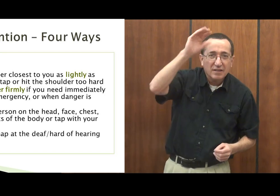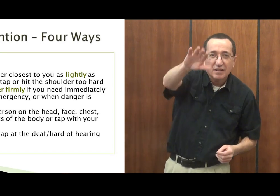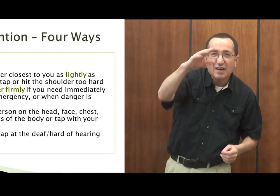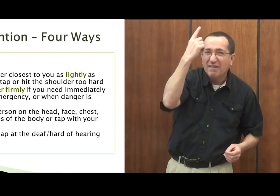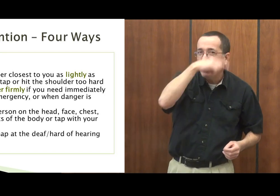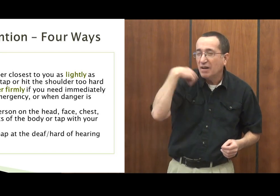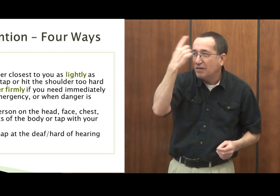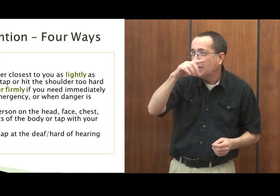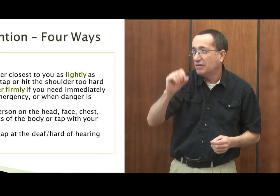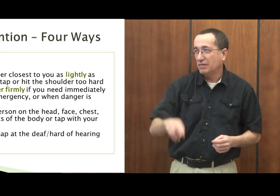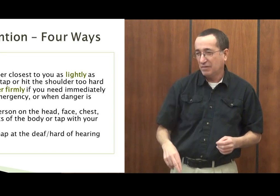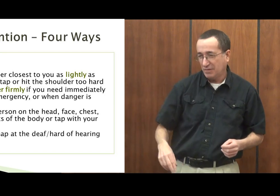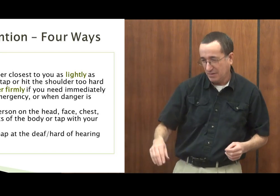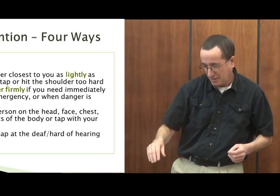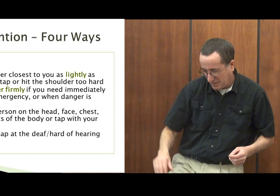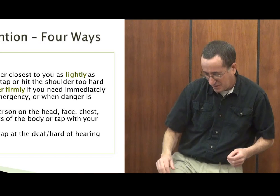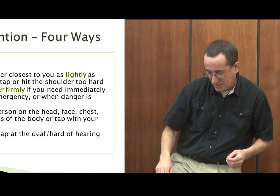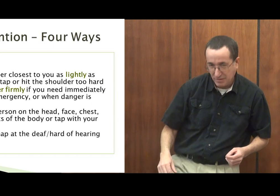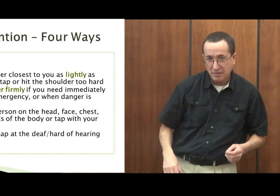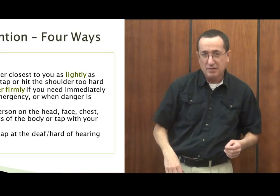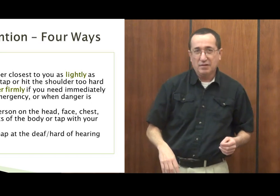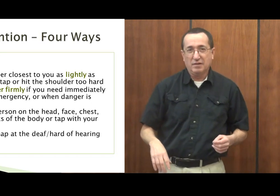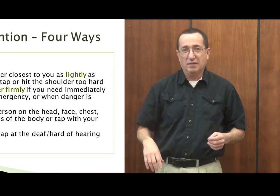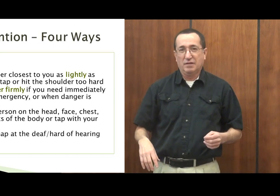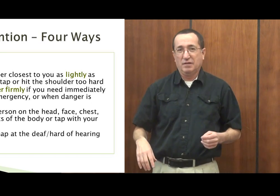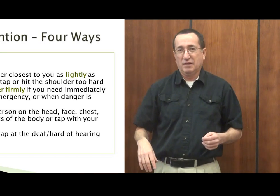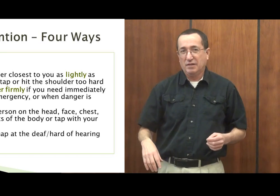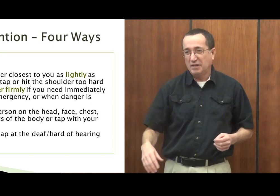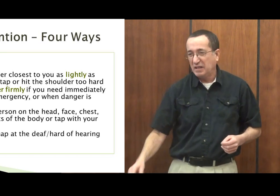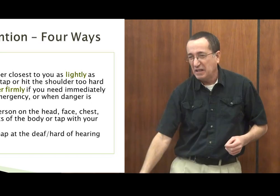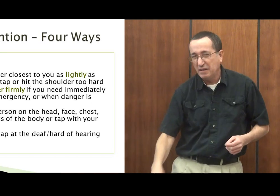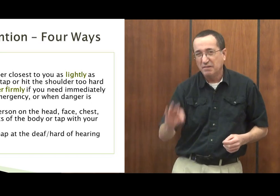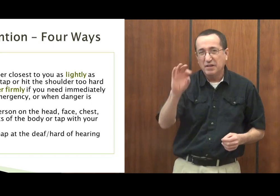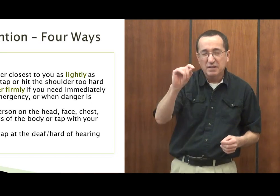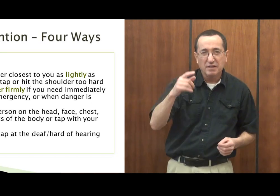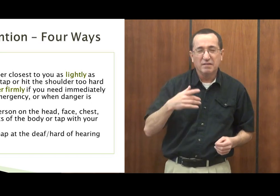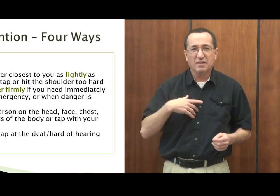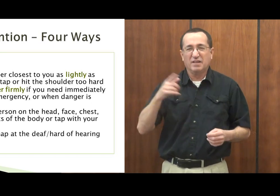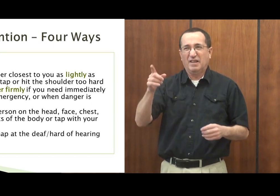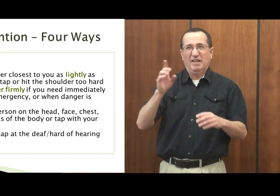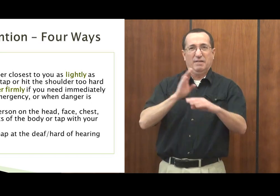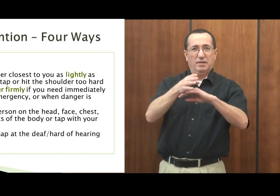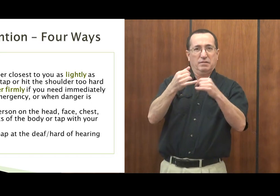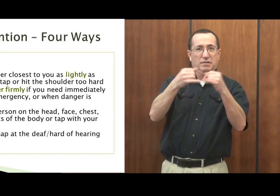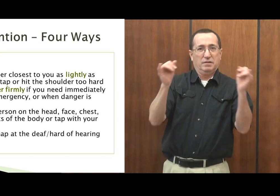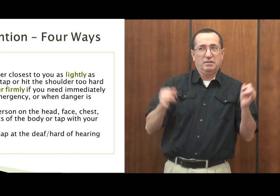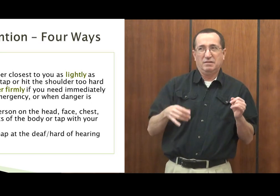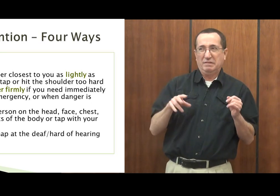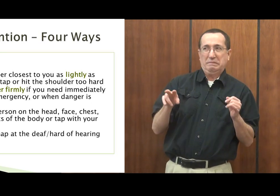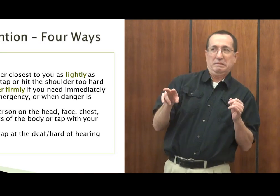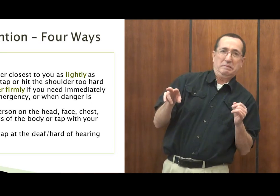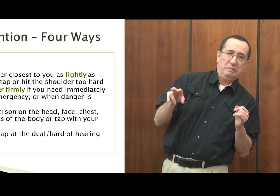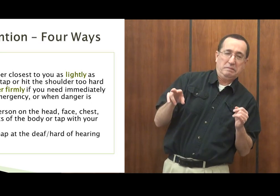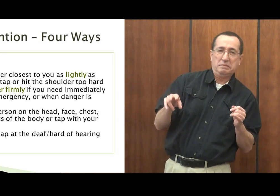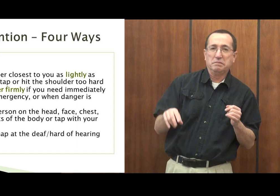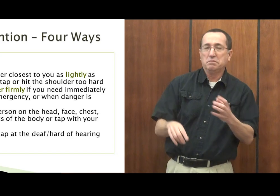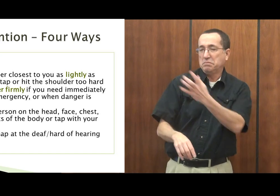Don't hit them in the head. Don't try and tap them on their knees or go down to their feet or like, again, boundaries.